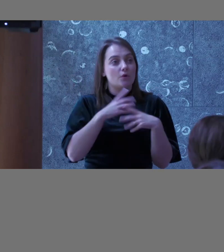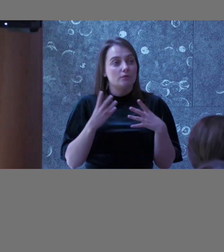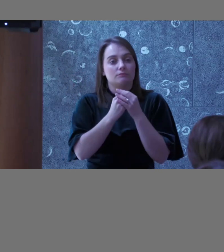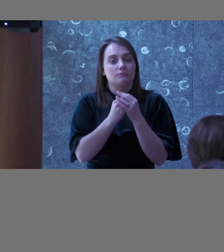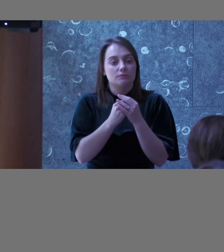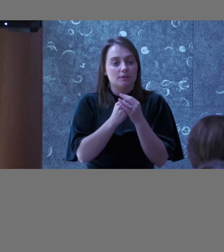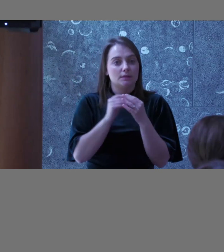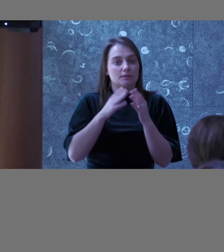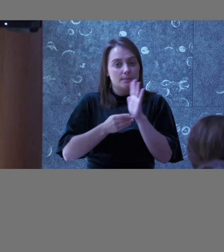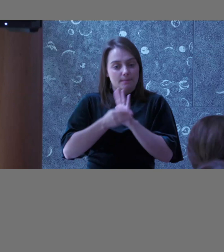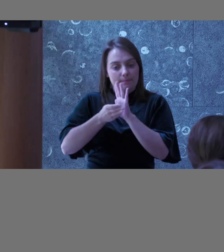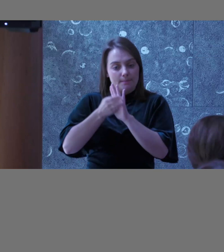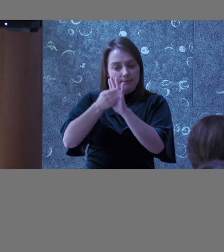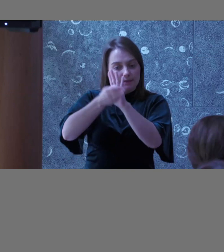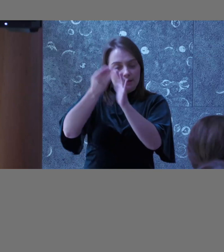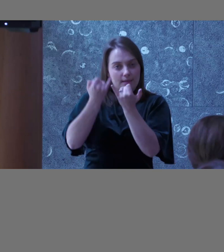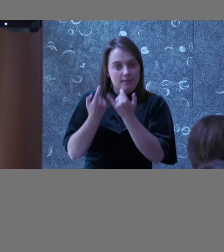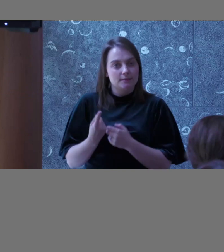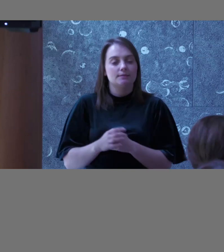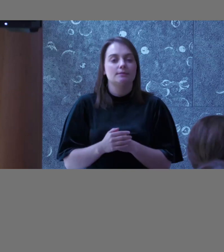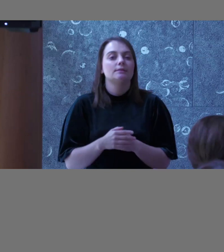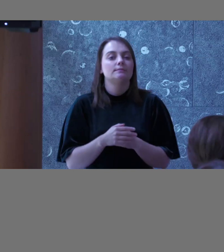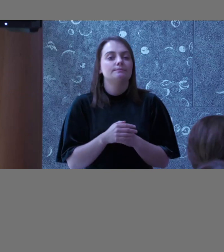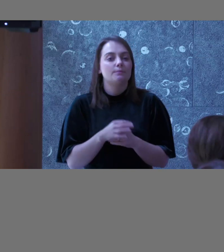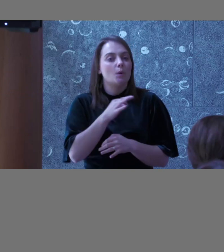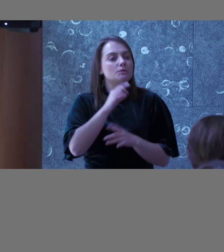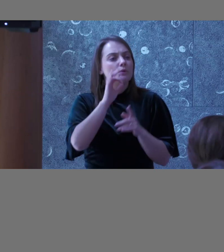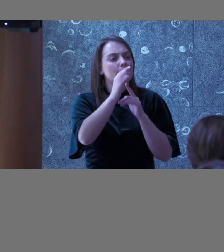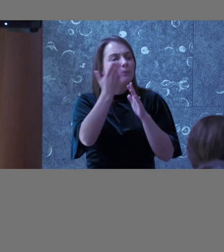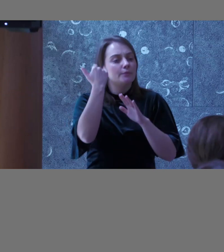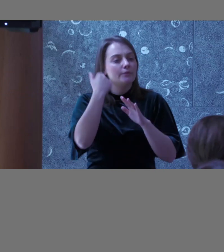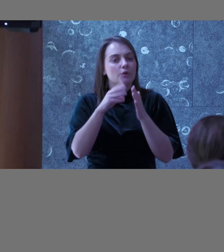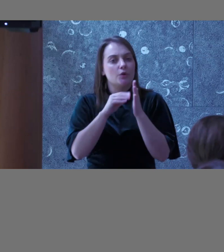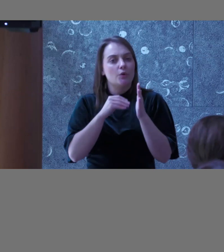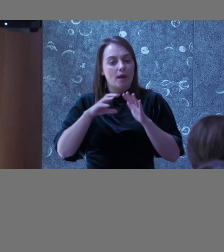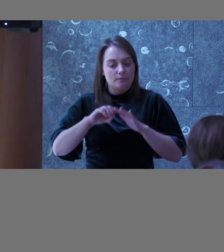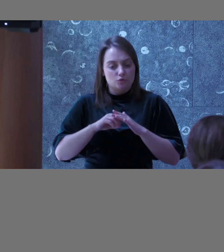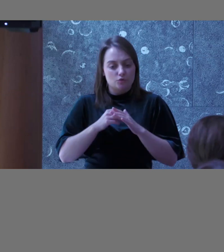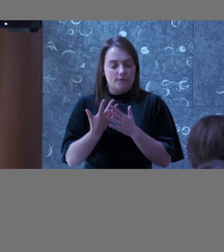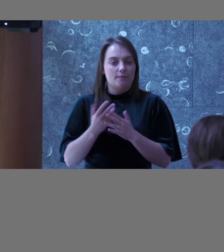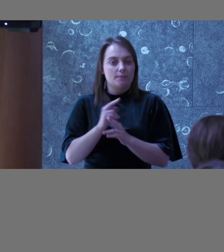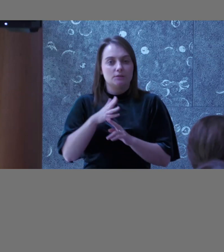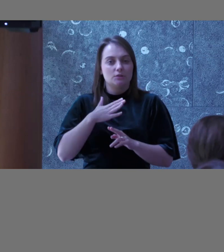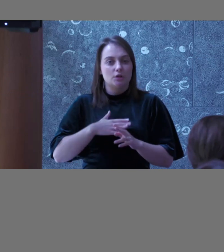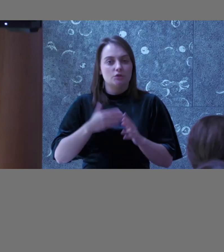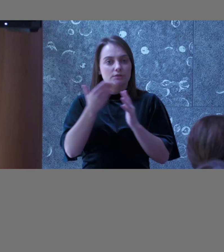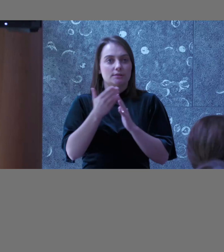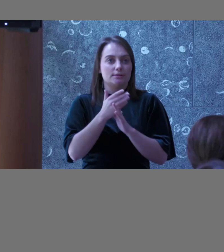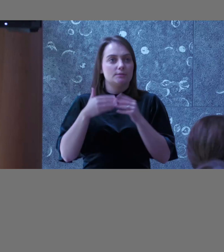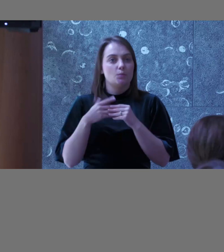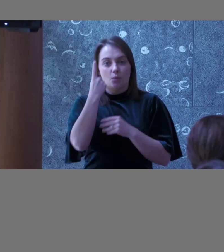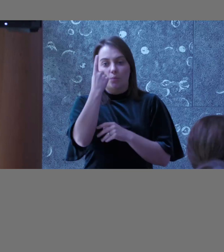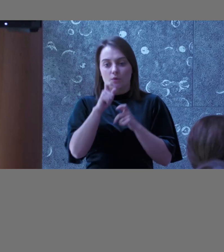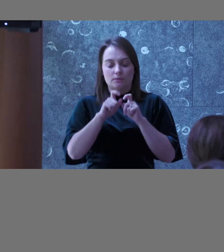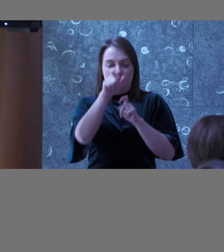building and building like that, but at a certain point, I think it was a good point that was made earlier, you do need to grow beyond just your accessibility champion or your one